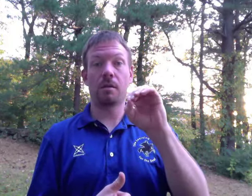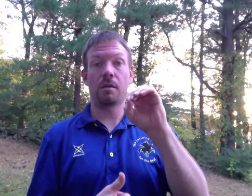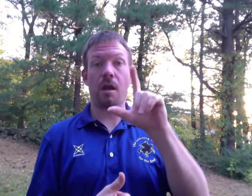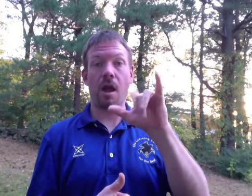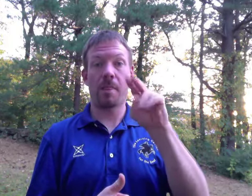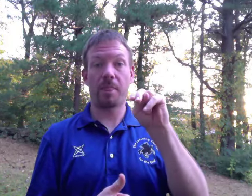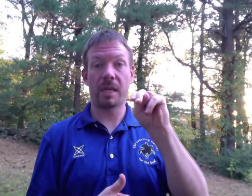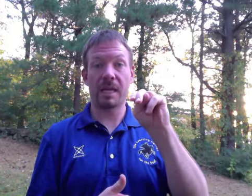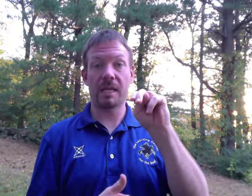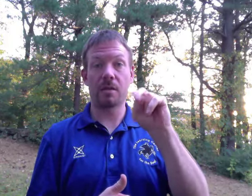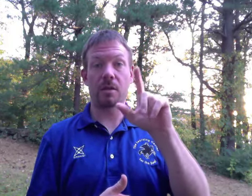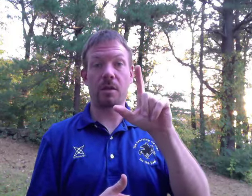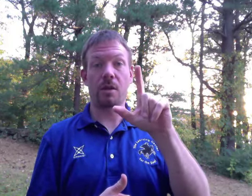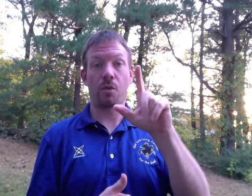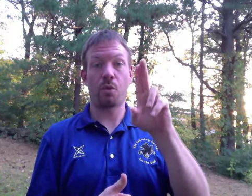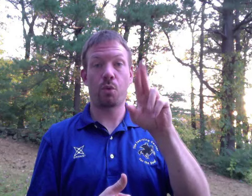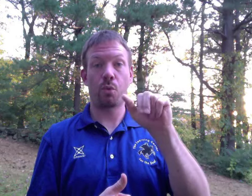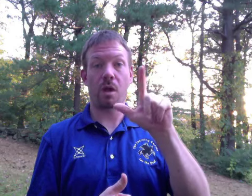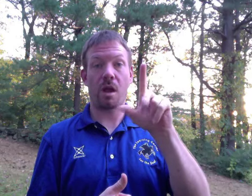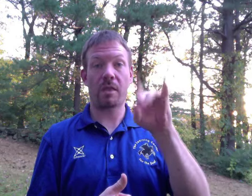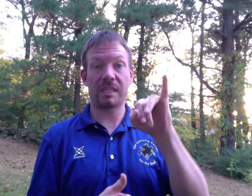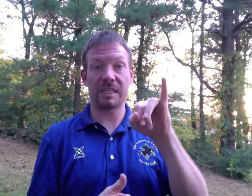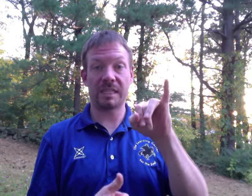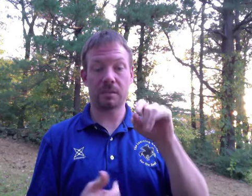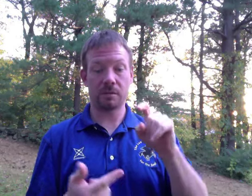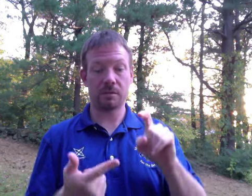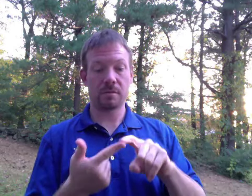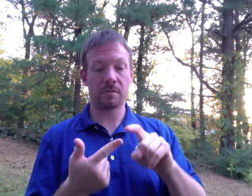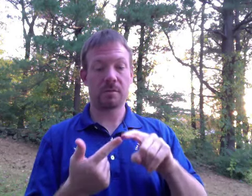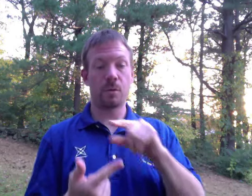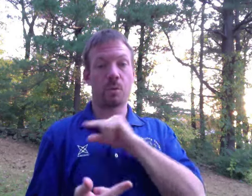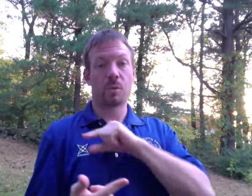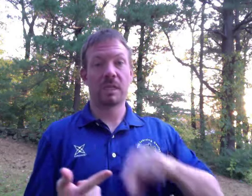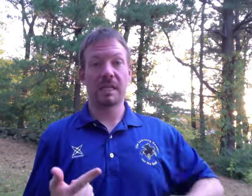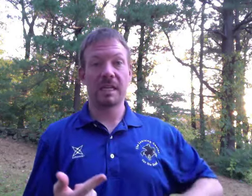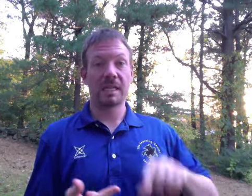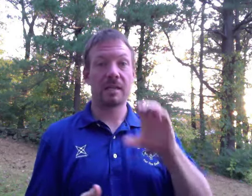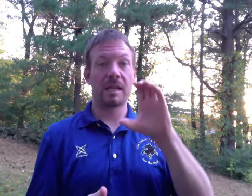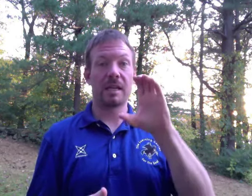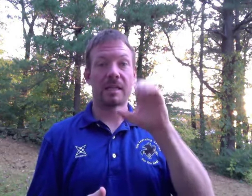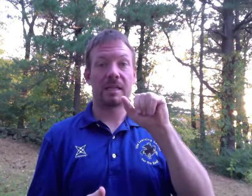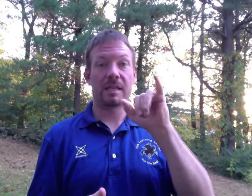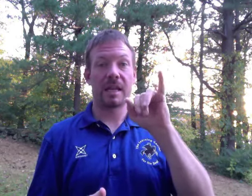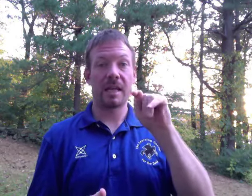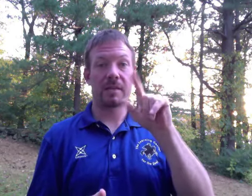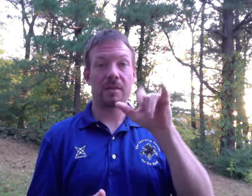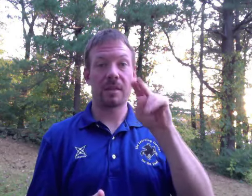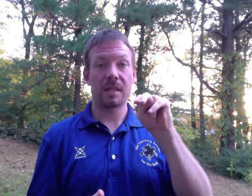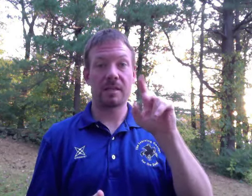Colin Lewaldi and Kaitlyn Lacerra.